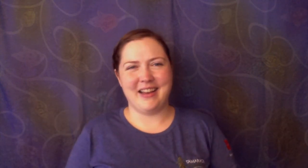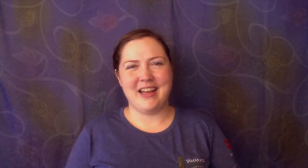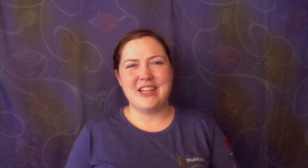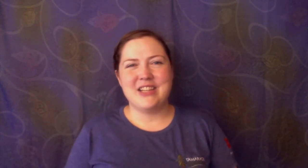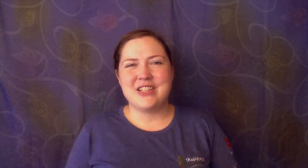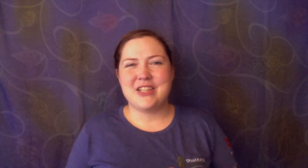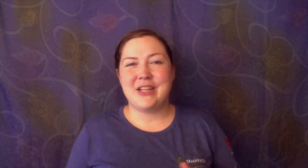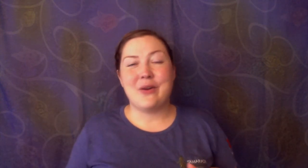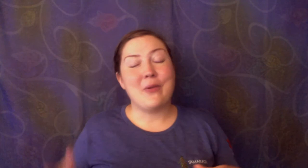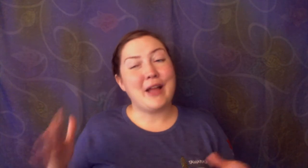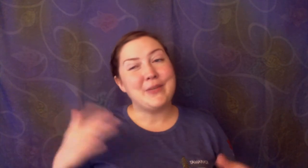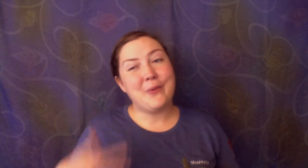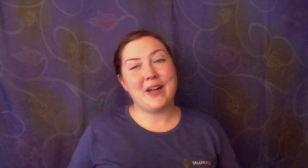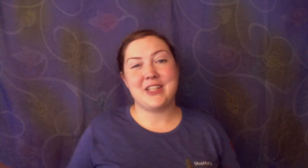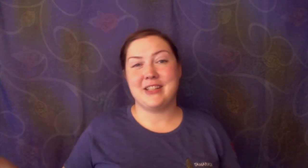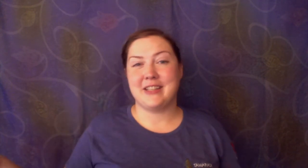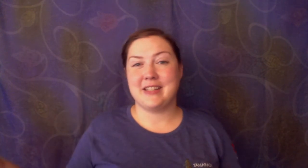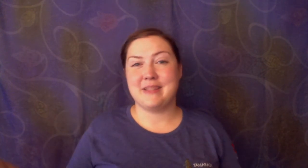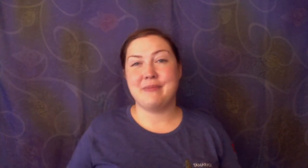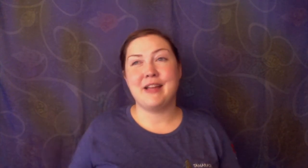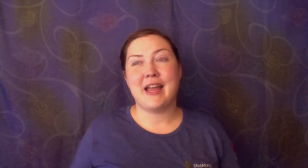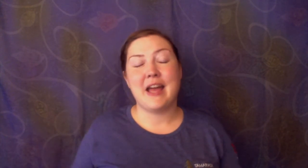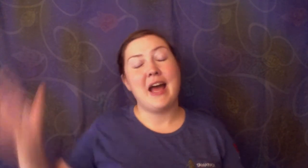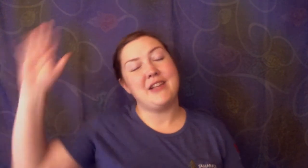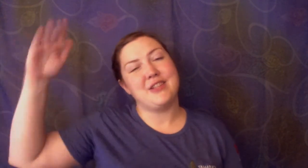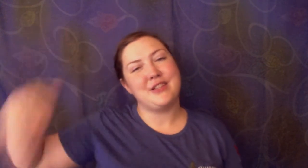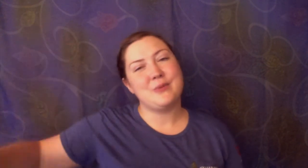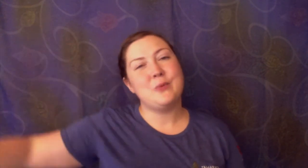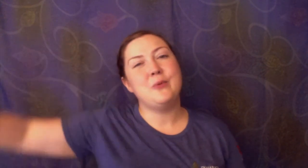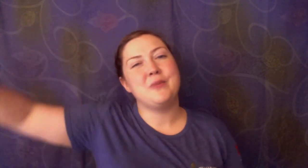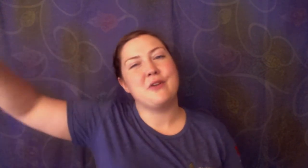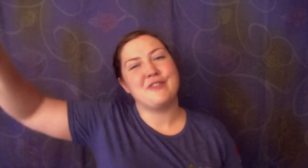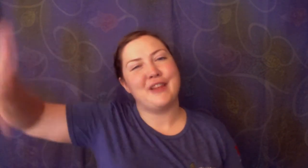She liked watching the kids play as she swooped over them.